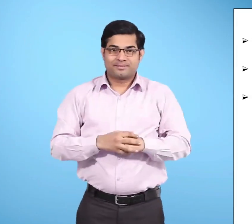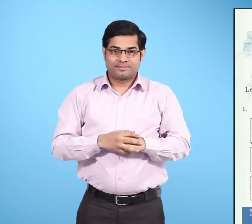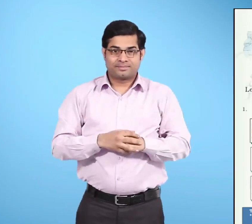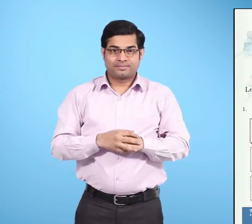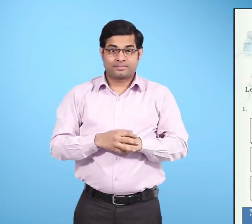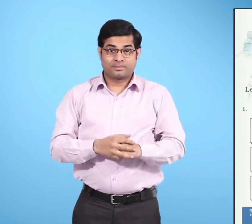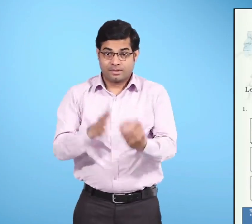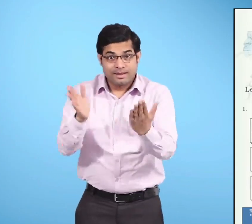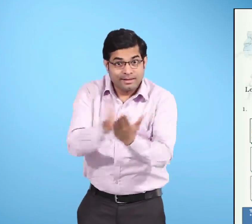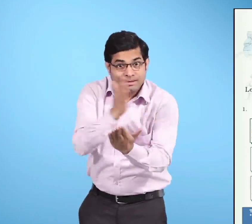Page 23